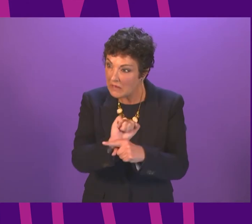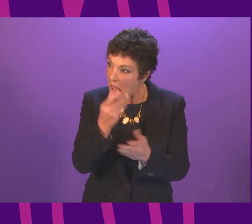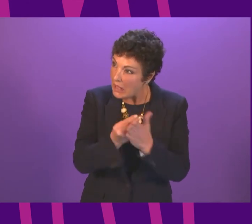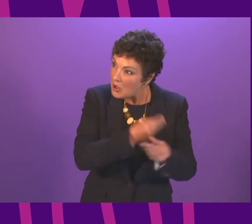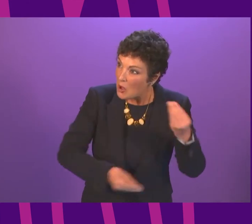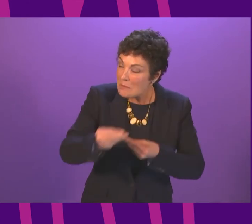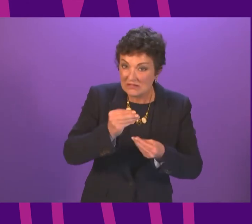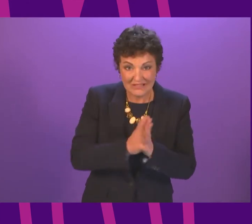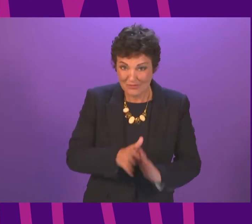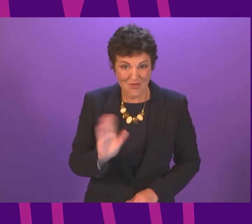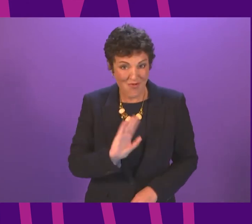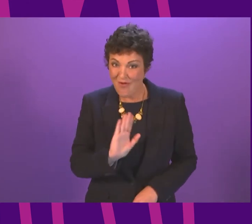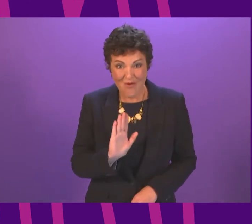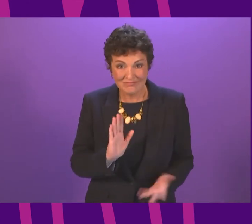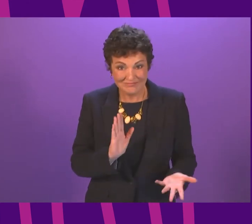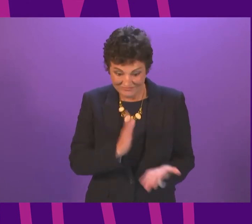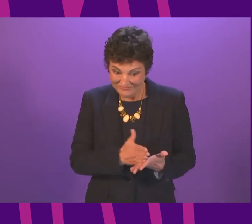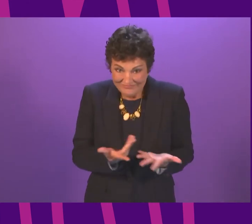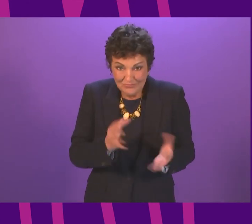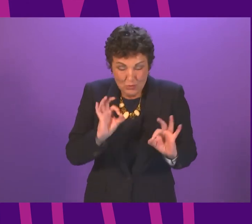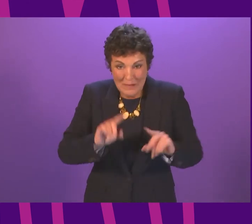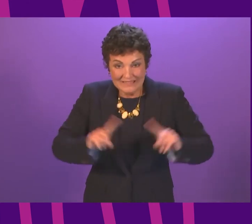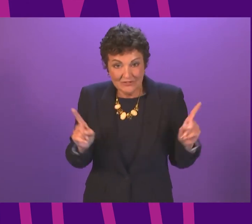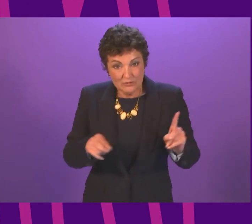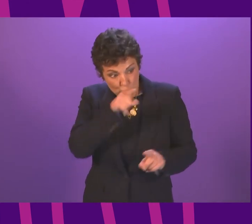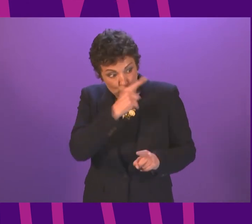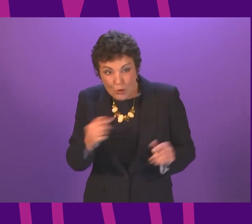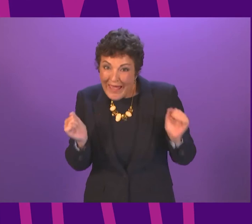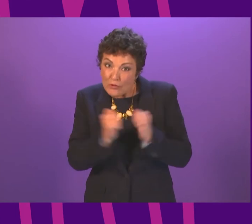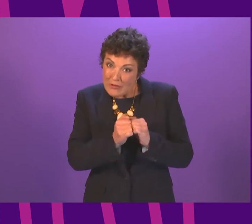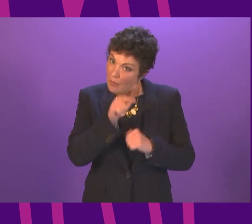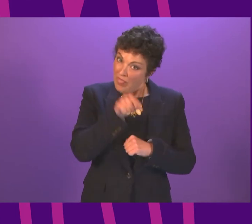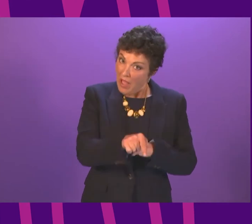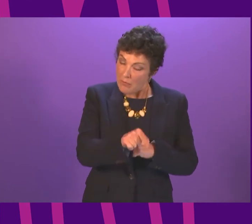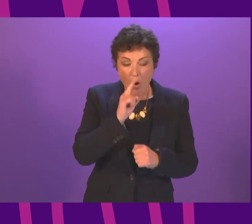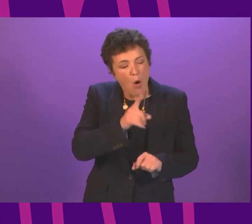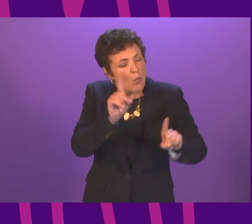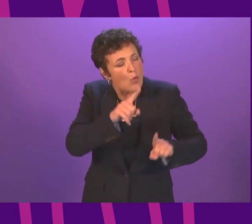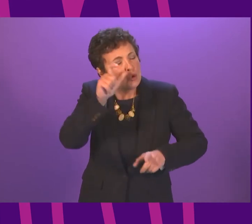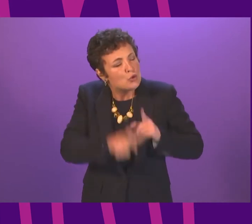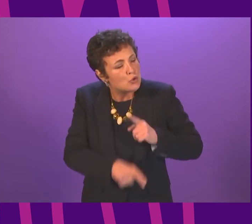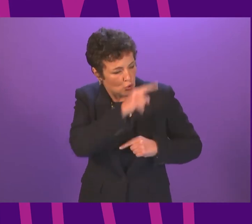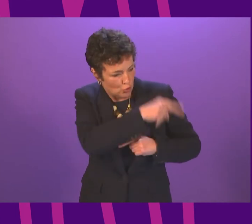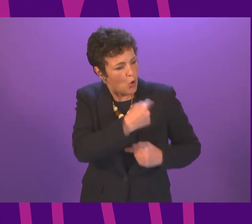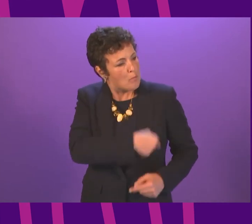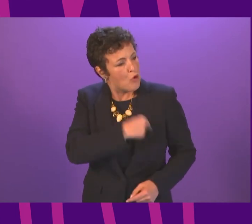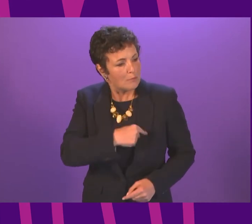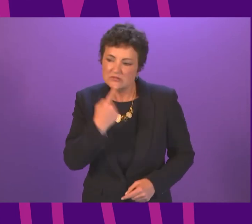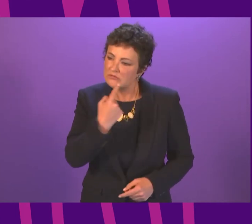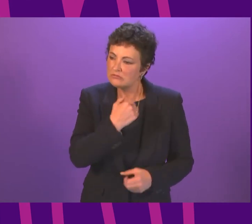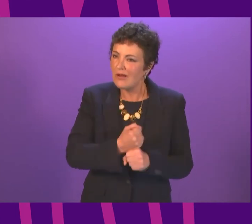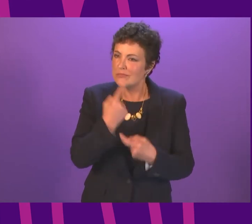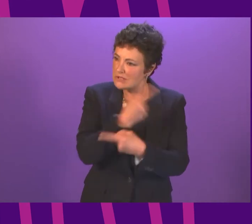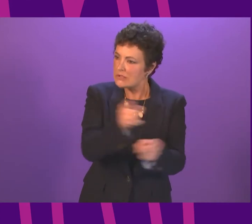agree with the Chief Executive of the Glasgow Chamber of Commerce? And what will she do to now deliver on the promises she and her government made to those businesses?